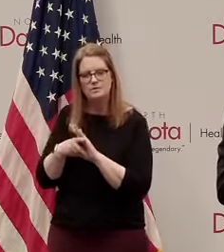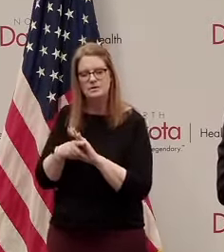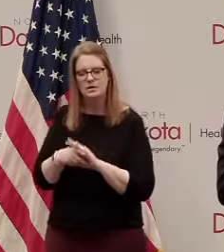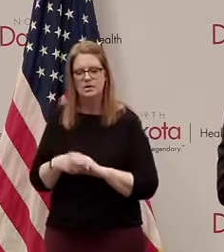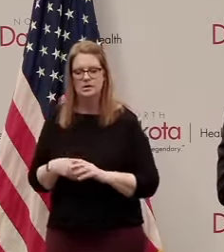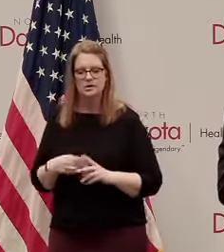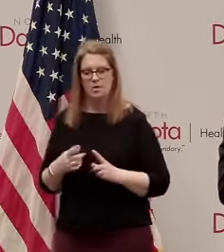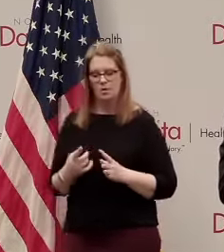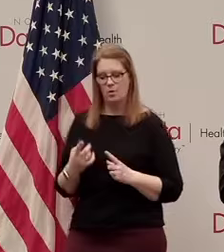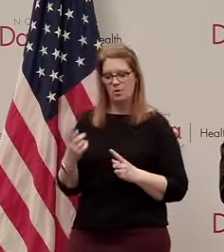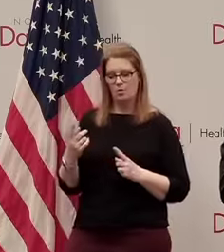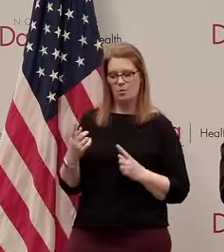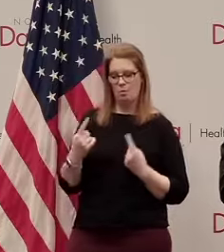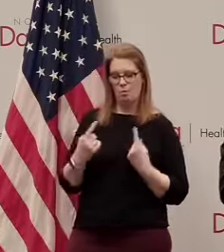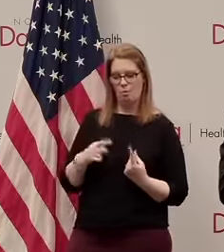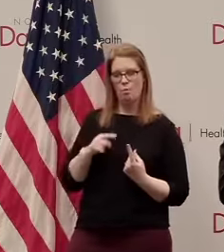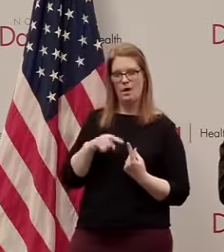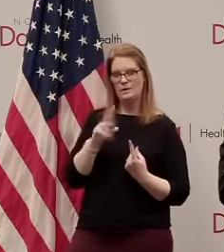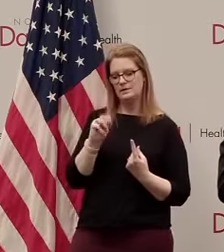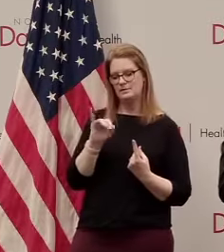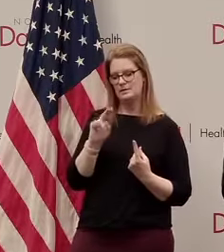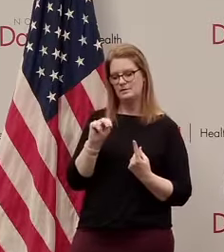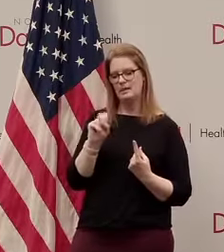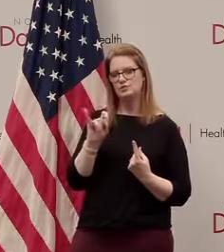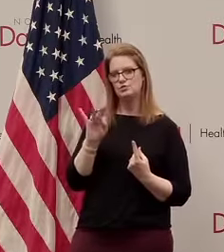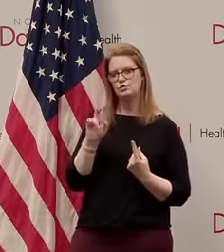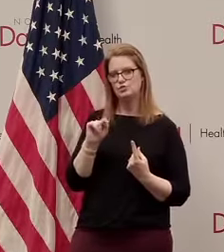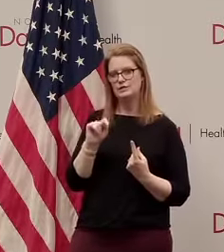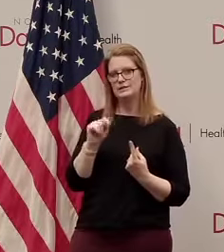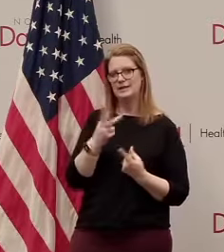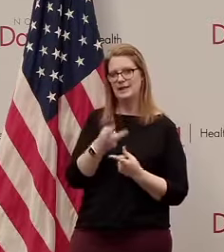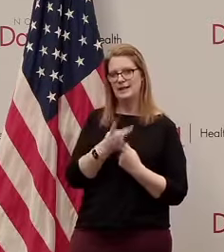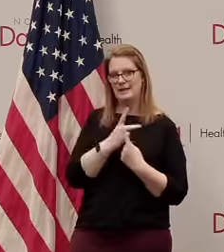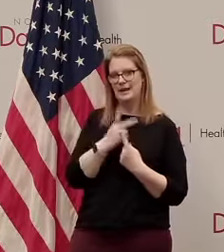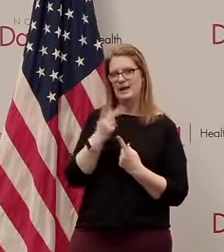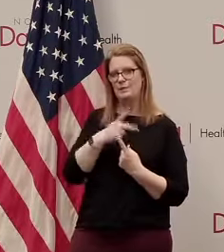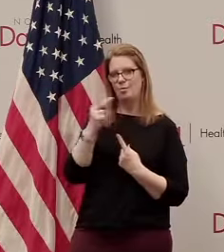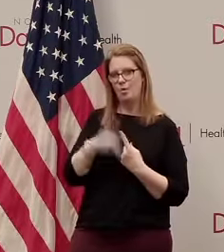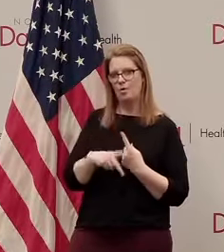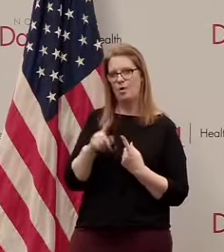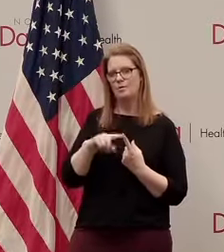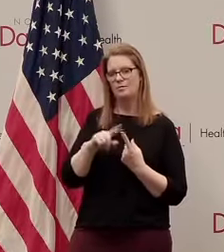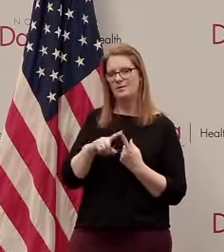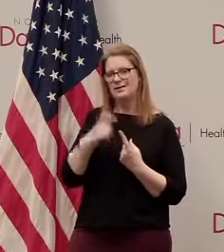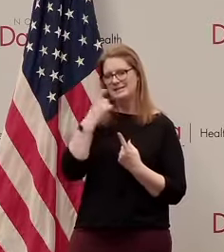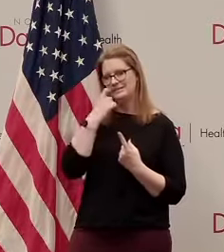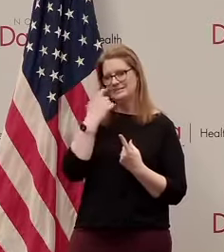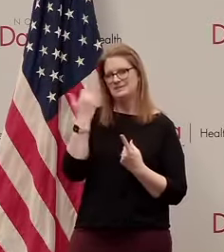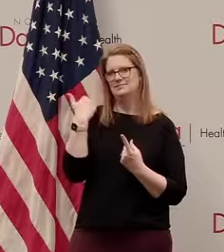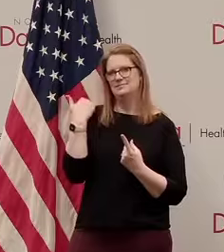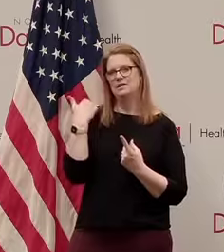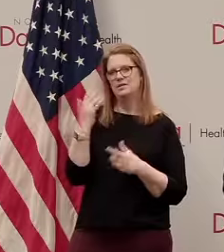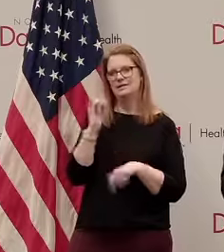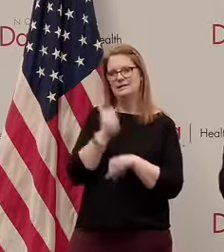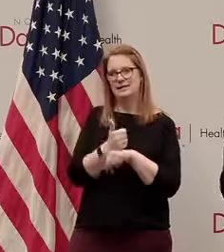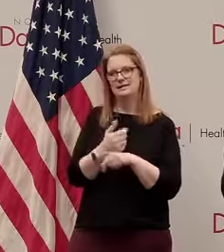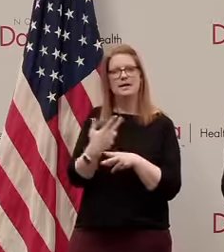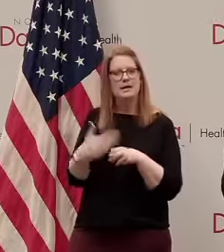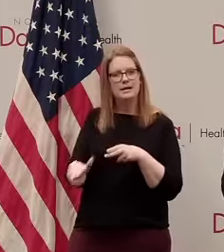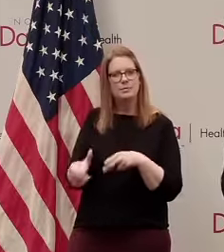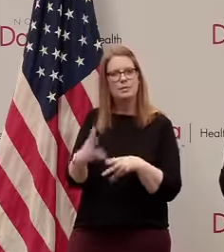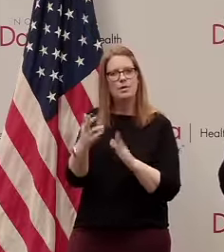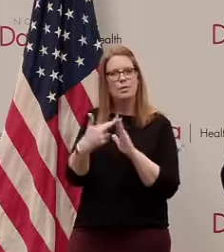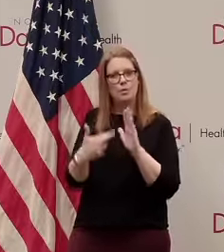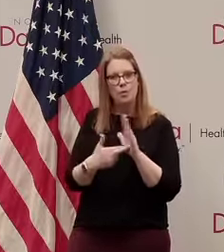those program programs of course is the main street lending program they came out with interim rules not long ago the program fits a lot of